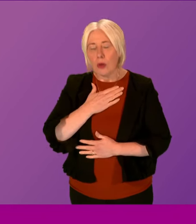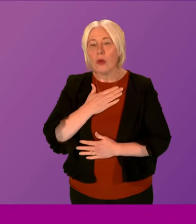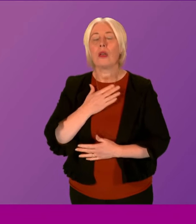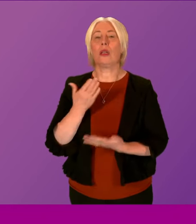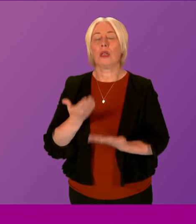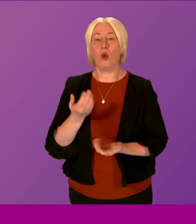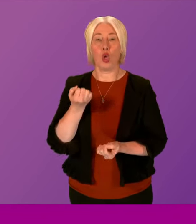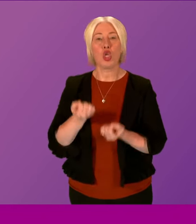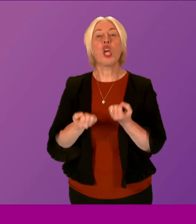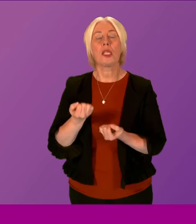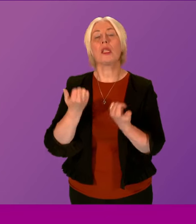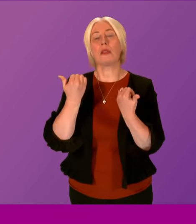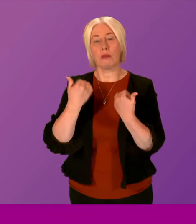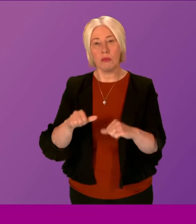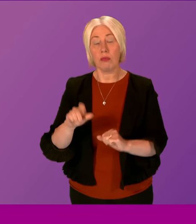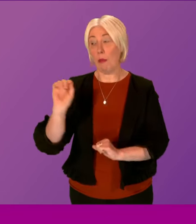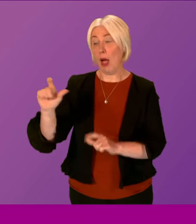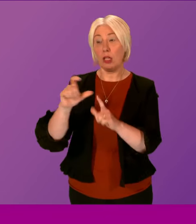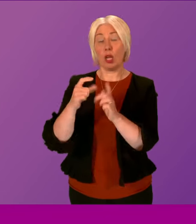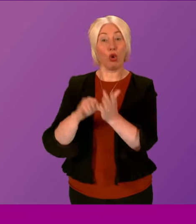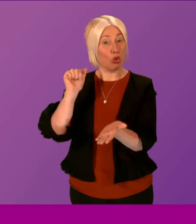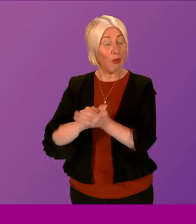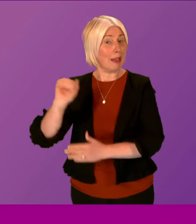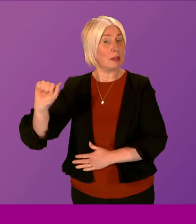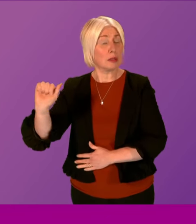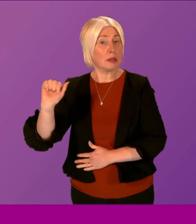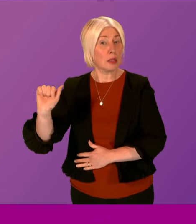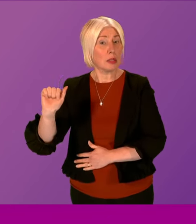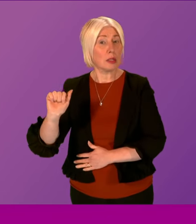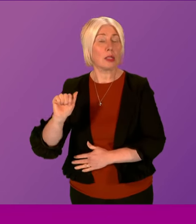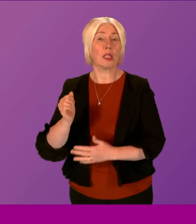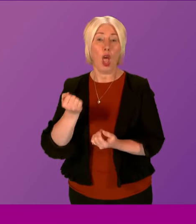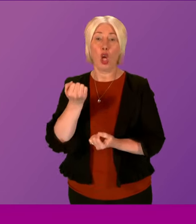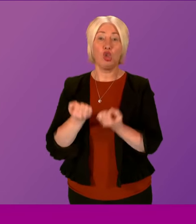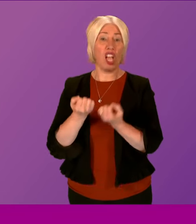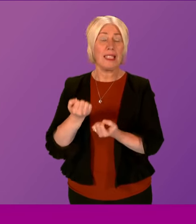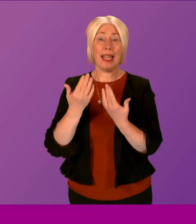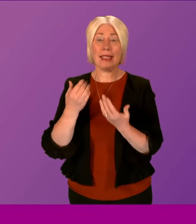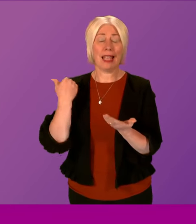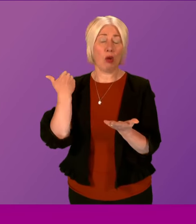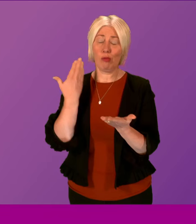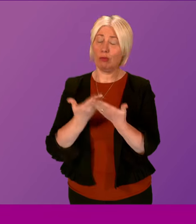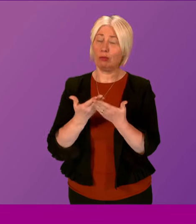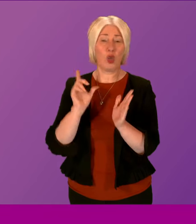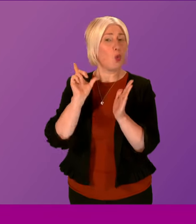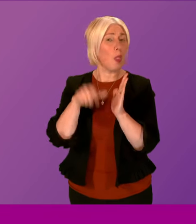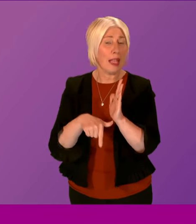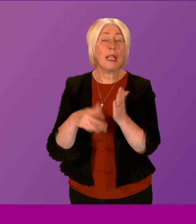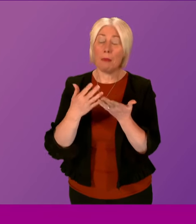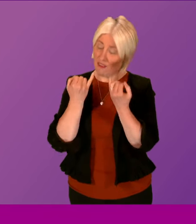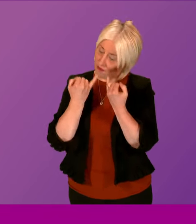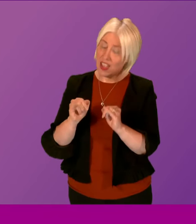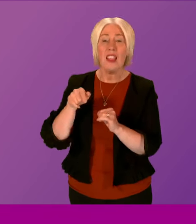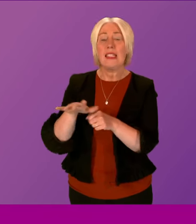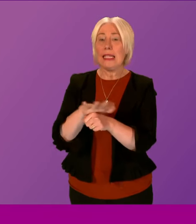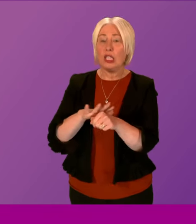extent has been done. But Douglas Ross is right, that justice is far too late. There are some serious failings in this case